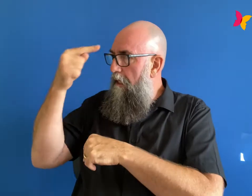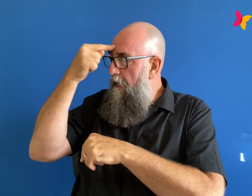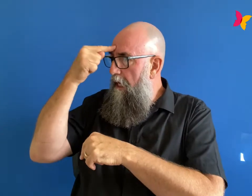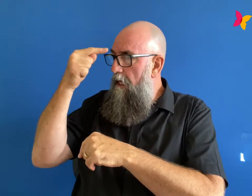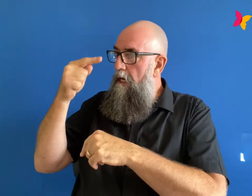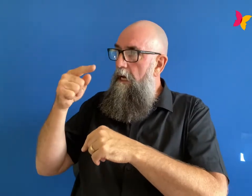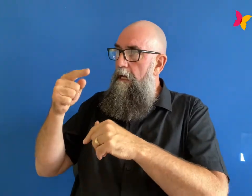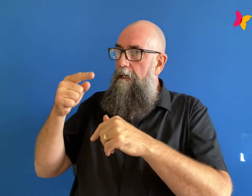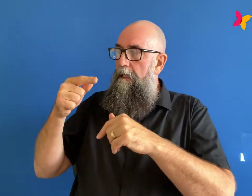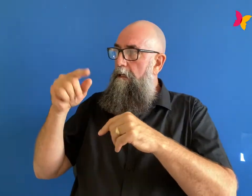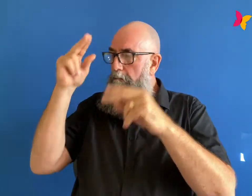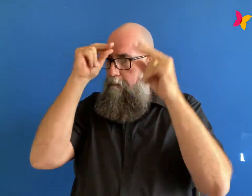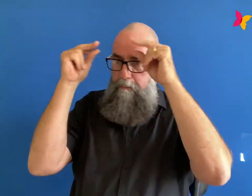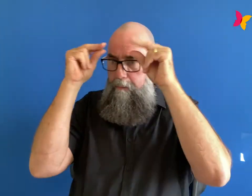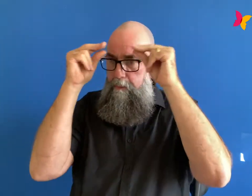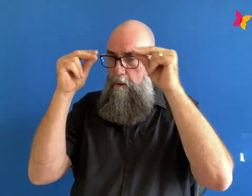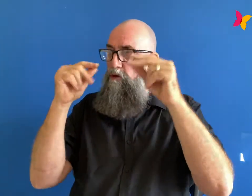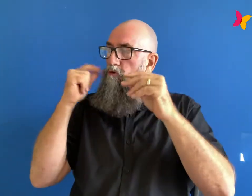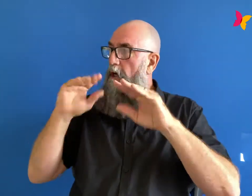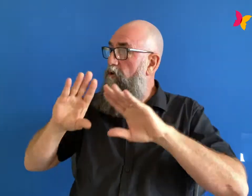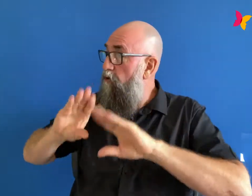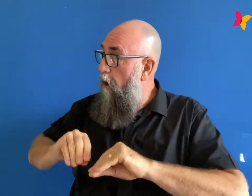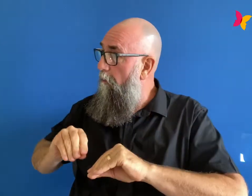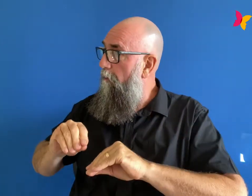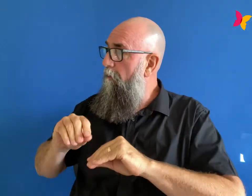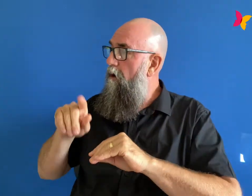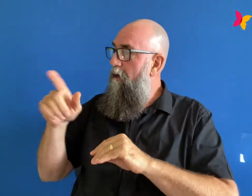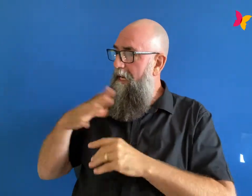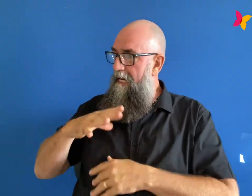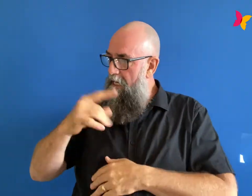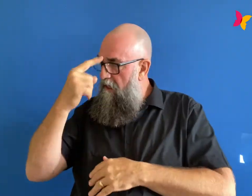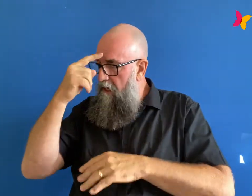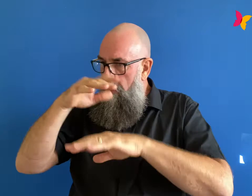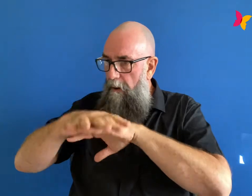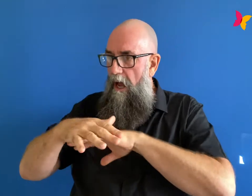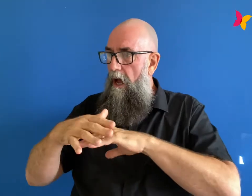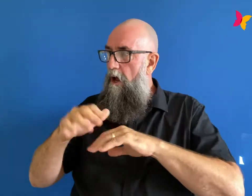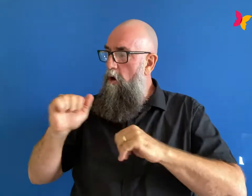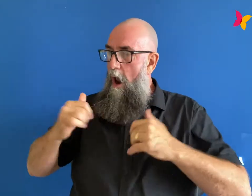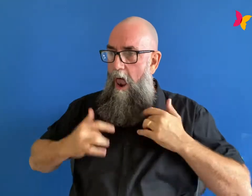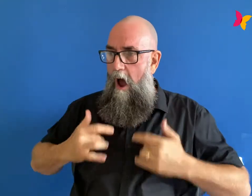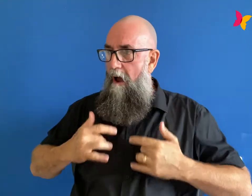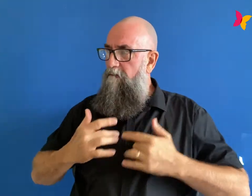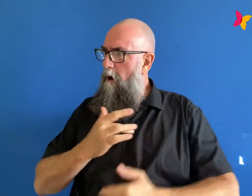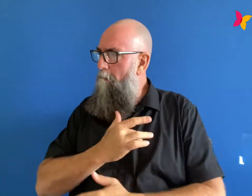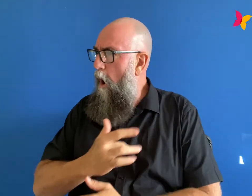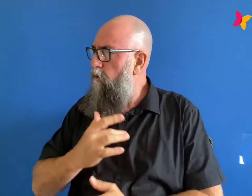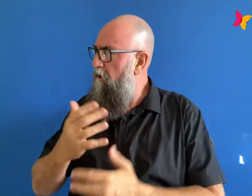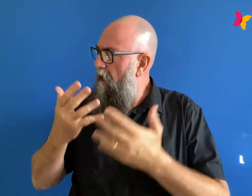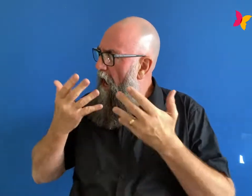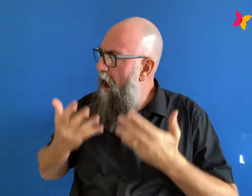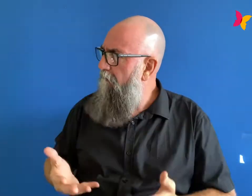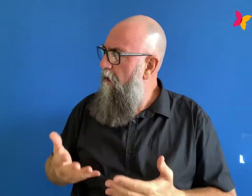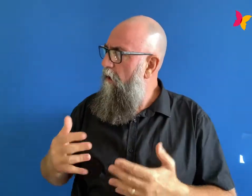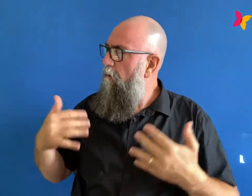it's about acknowledging that life ebbs and flows and so do emotions and that is okay